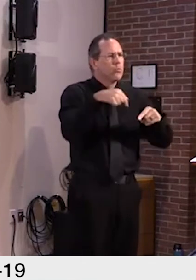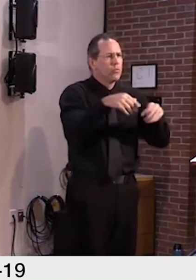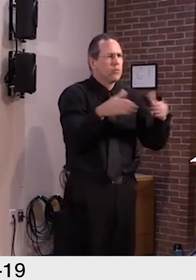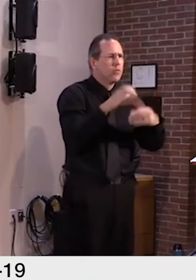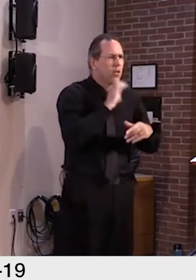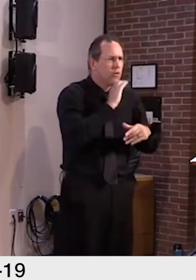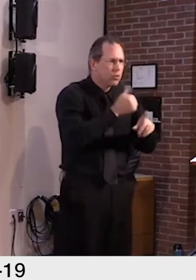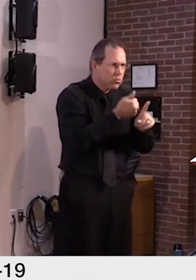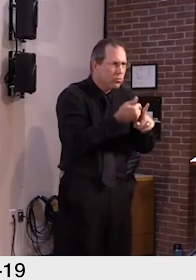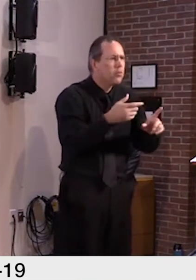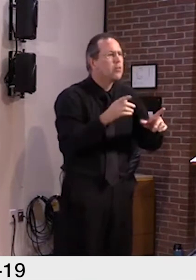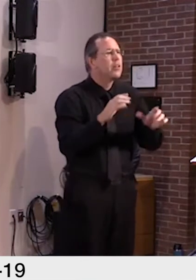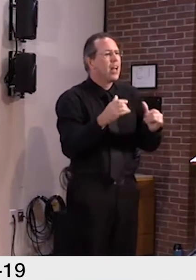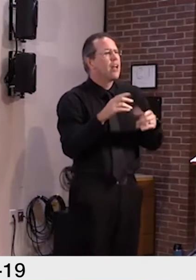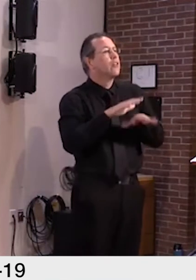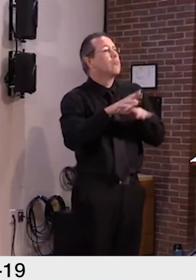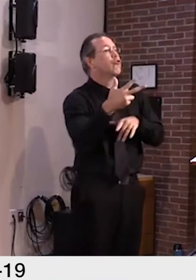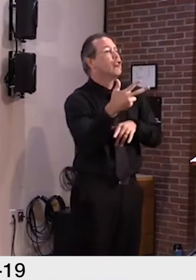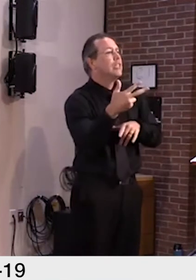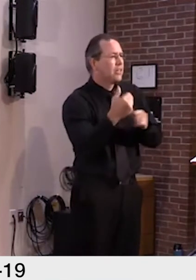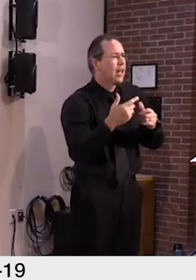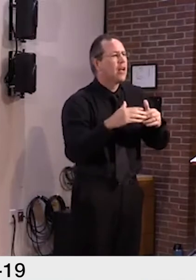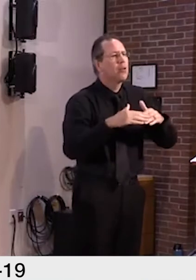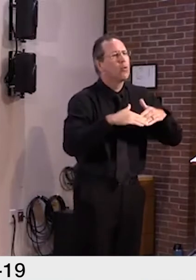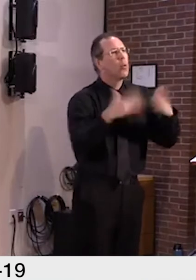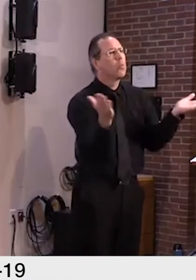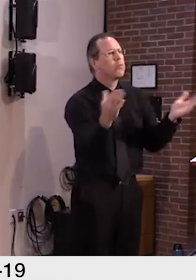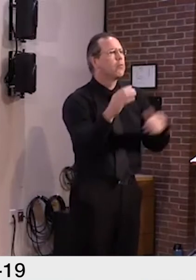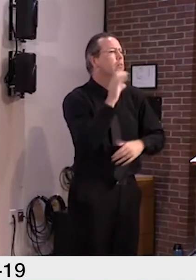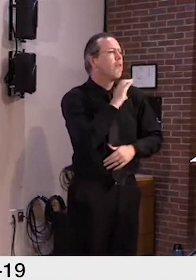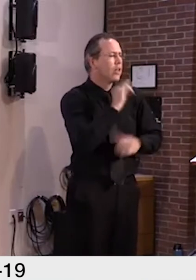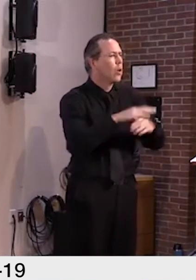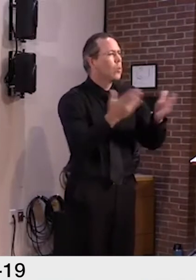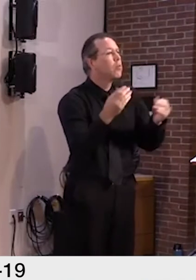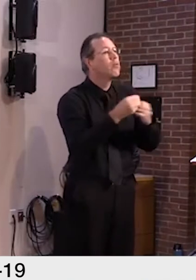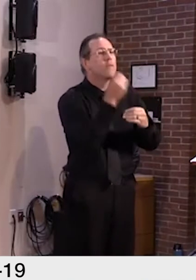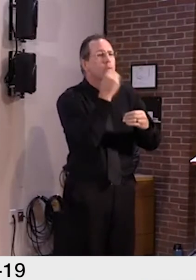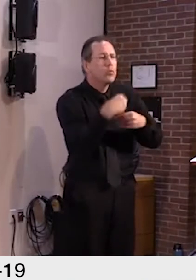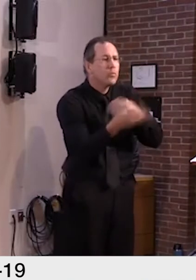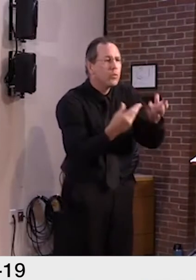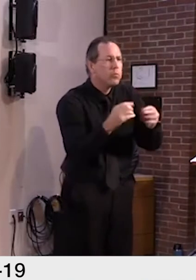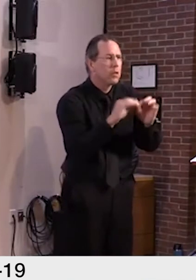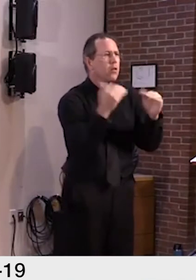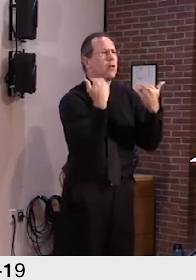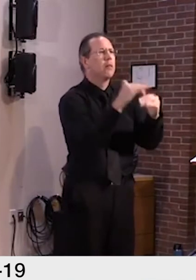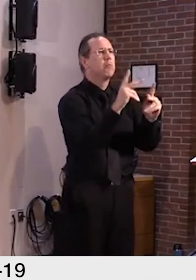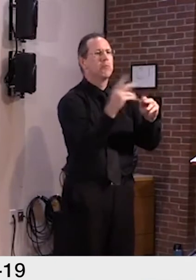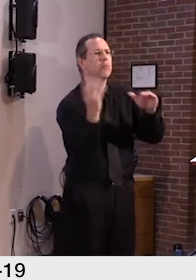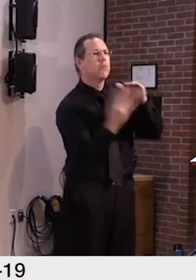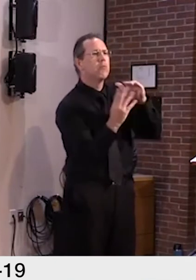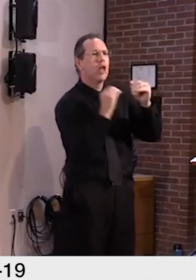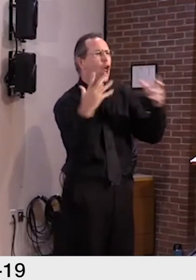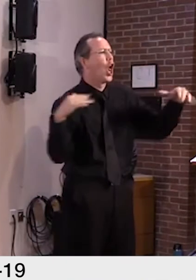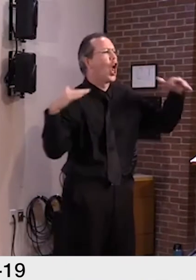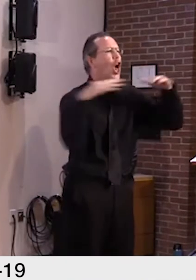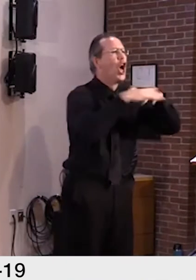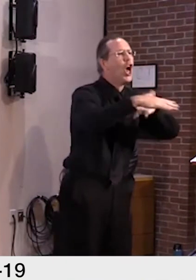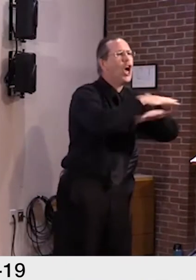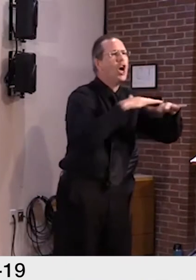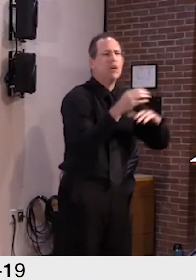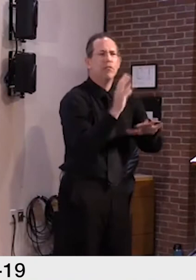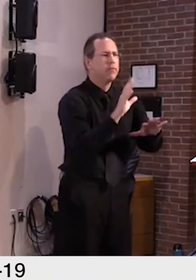cafeterias for feeding students. The precautions being implemented such as smaller group sizes and disinfecting regularly between groups.